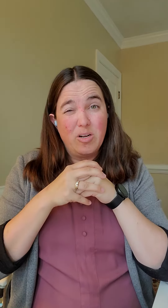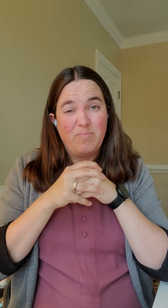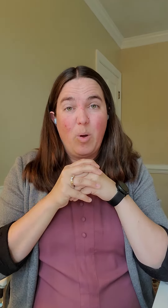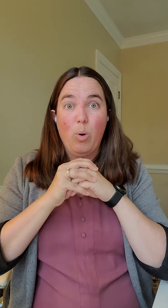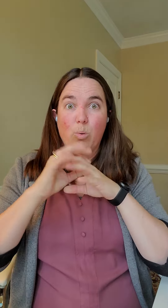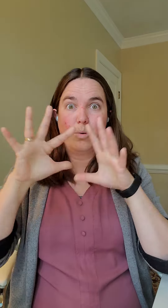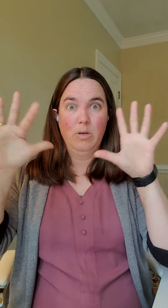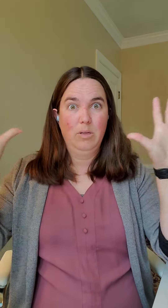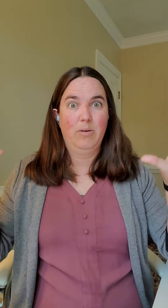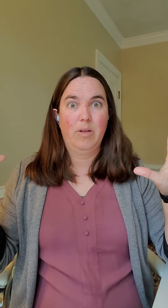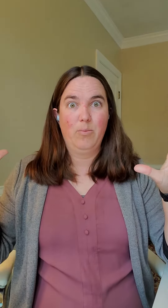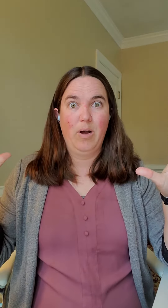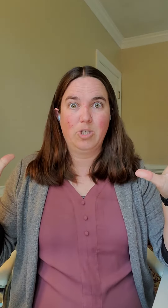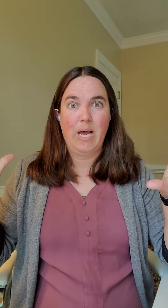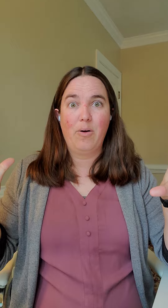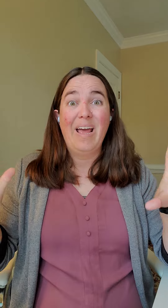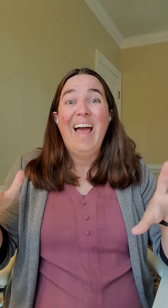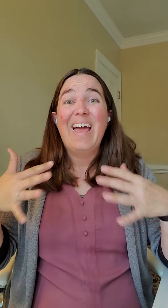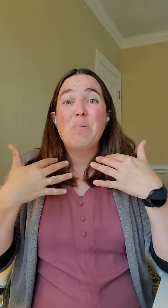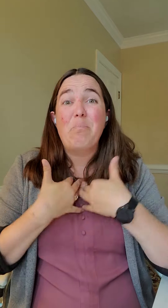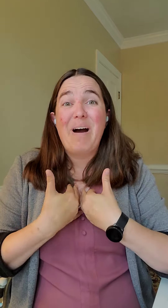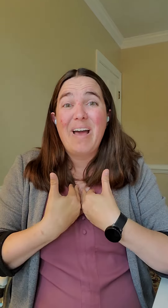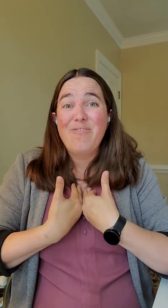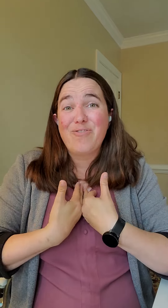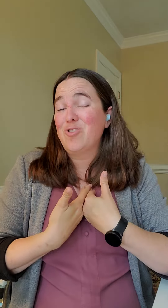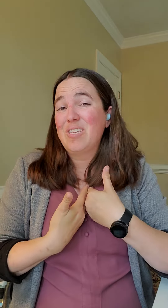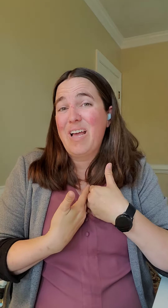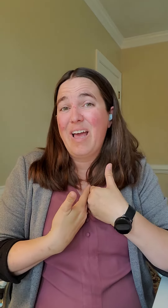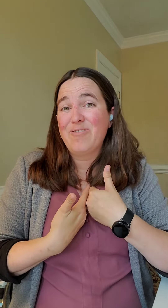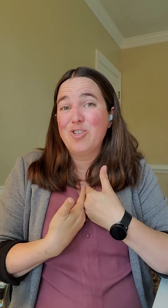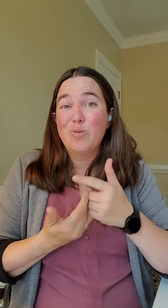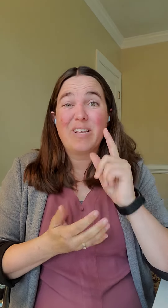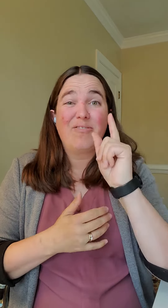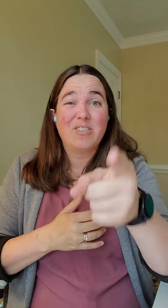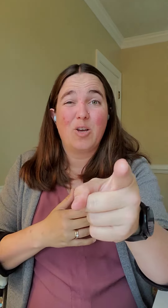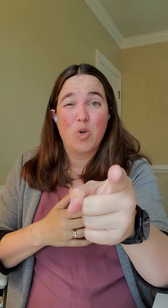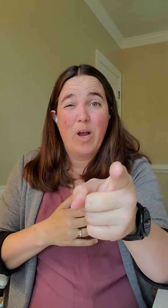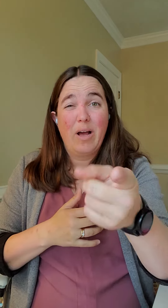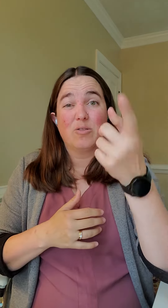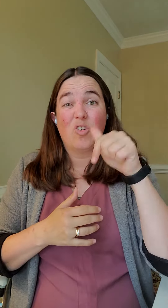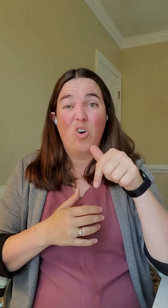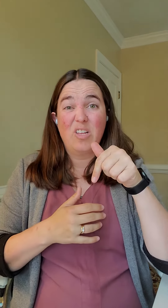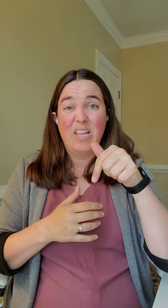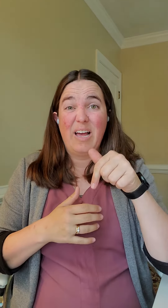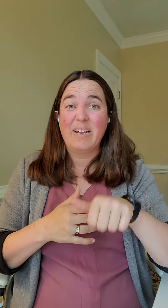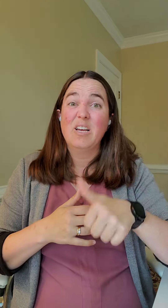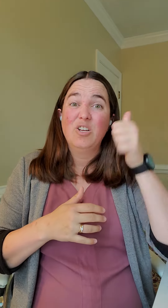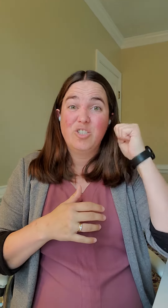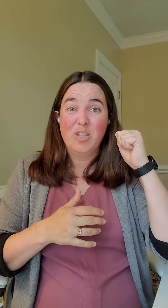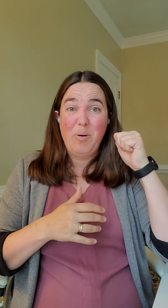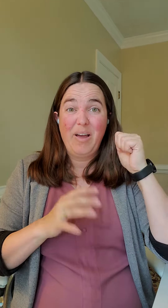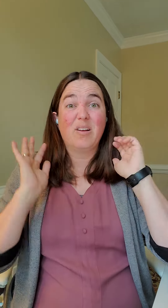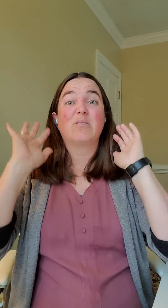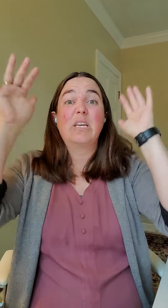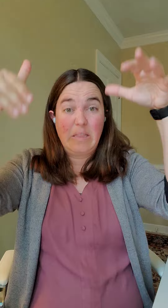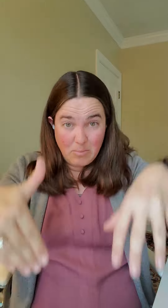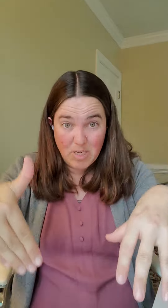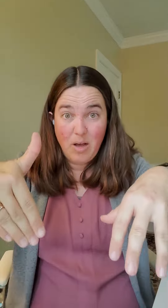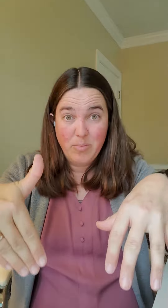or really really washed out. And my first thing I have to do is I have to sell your house online to the buyer to get them to come to